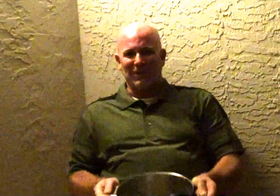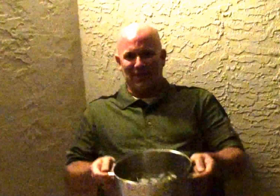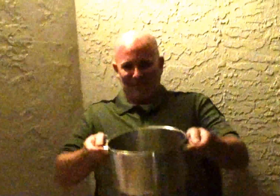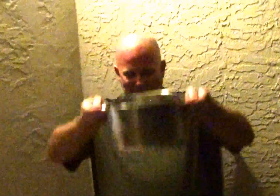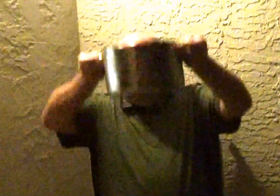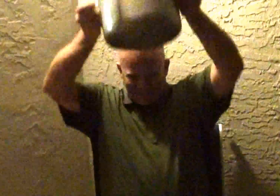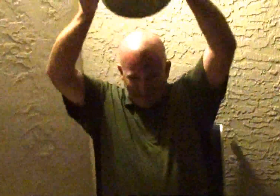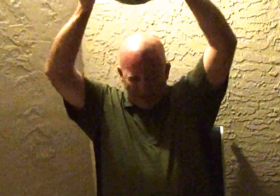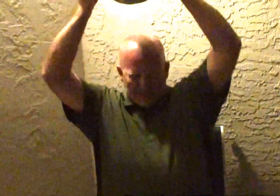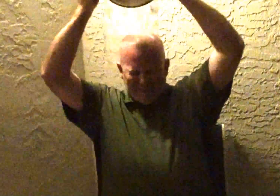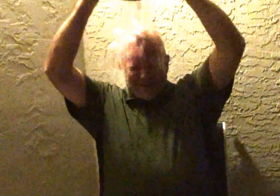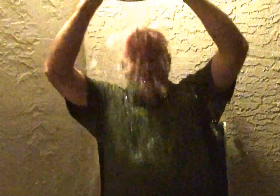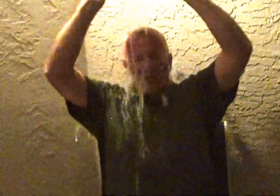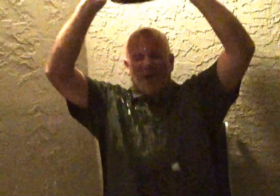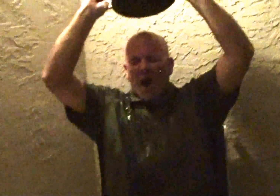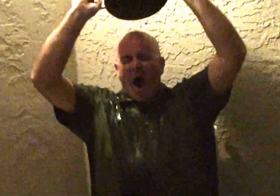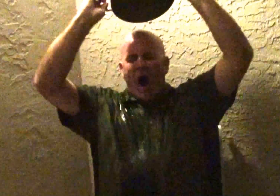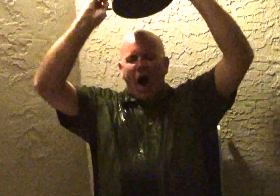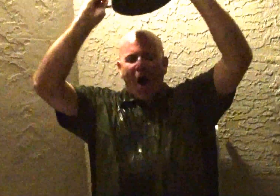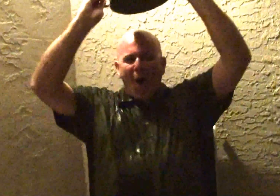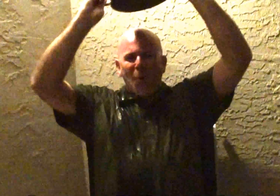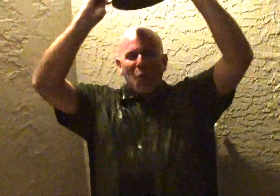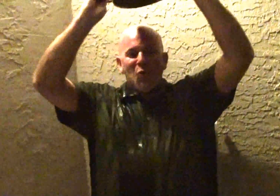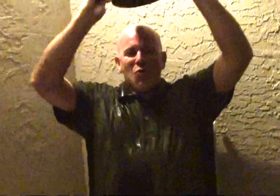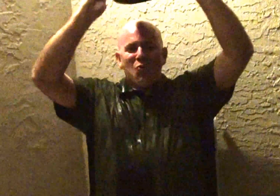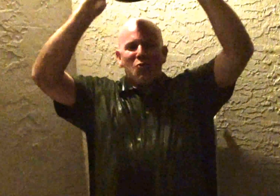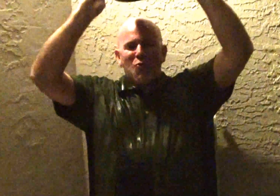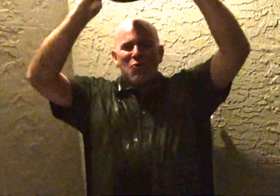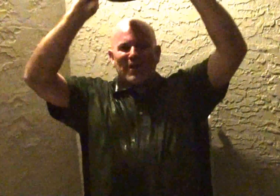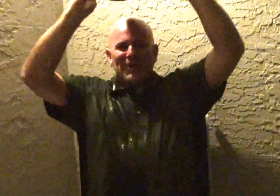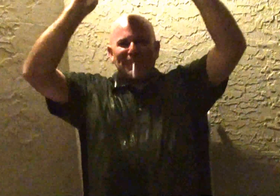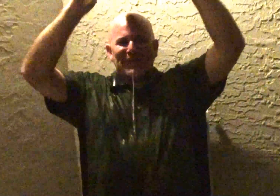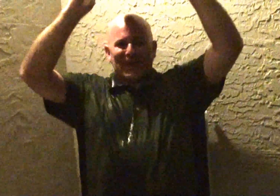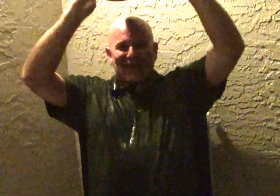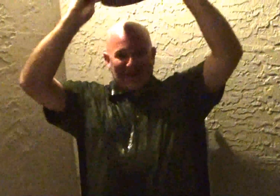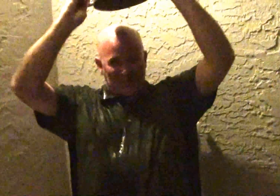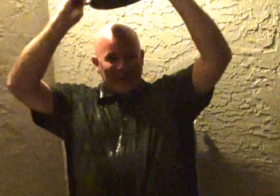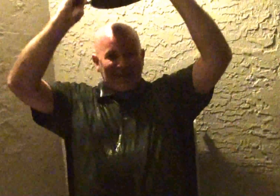be good and that would be it